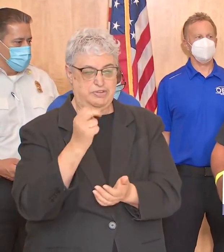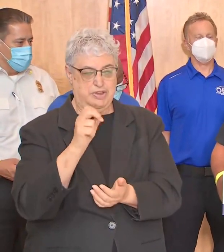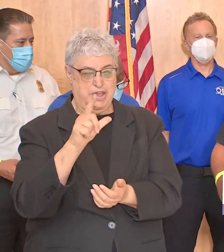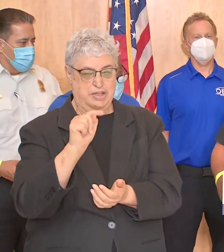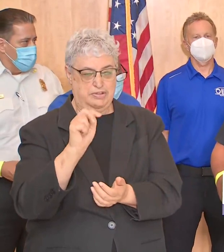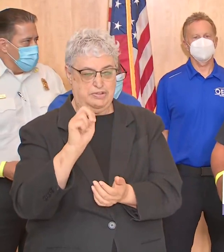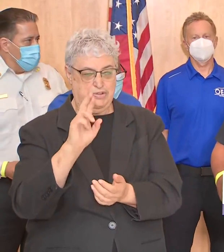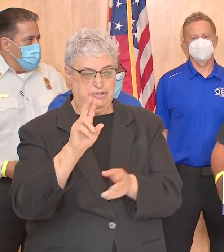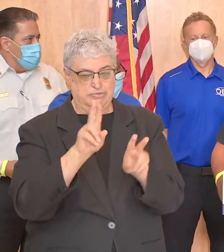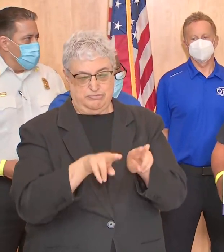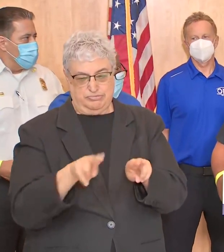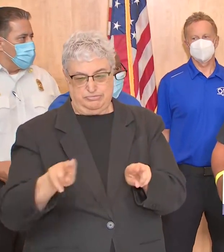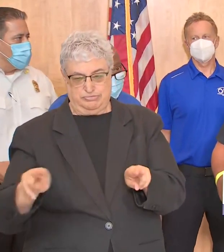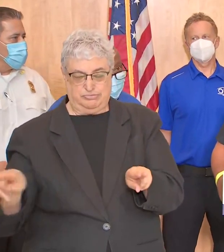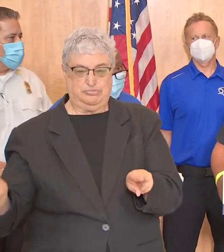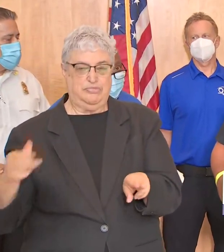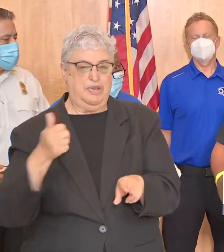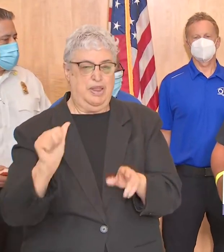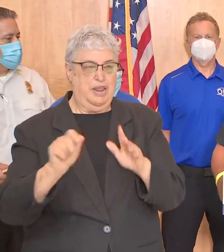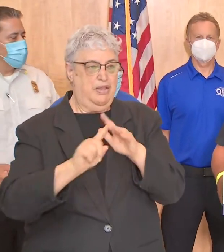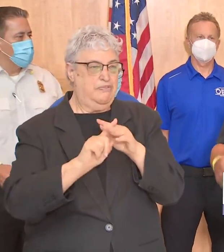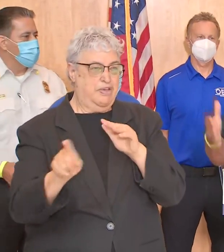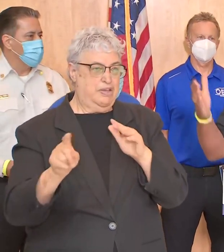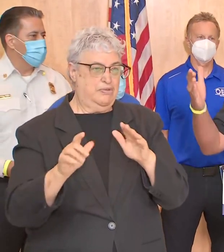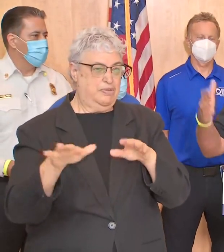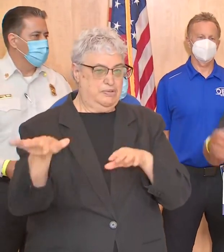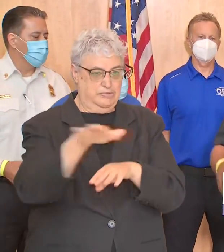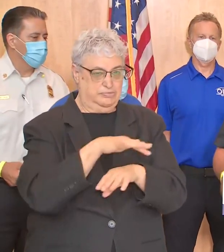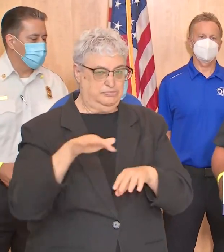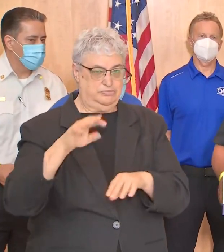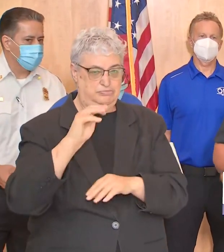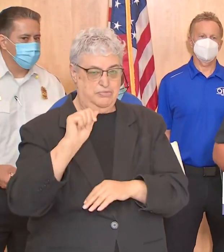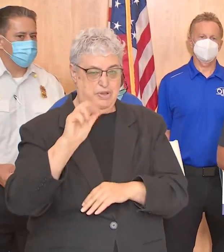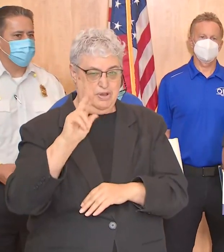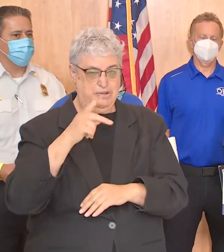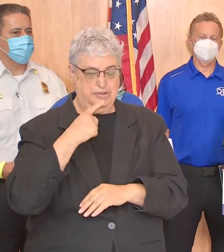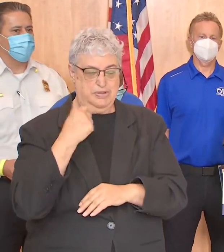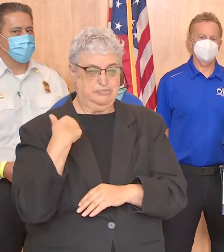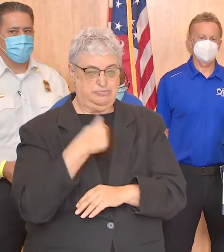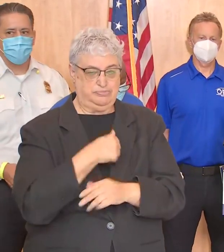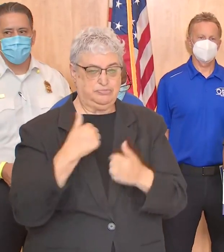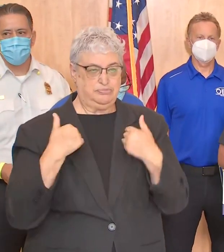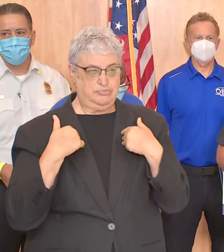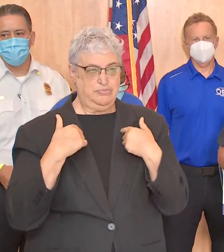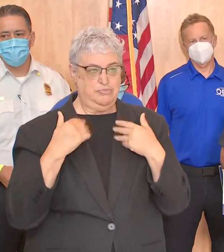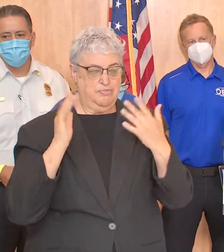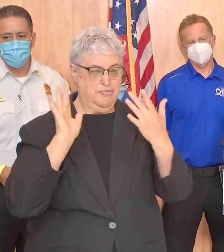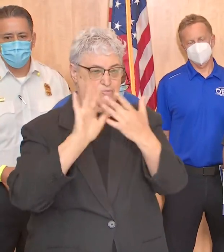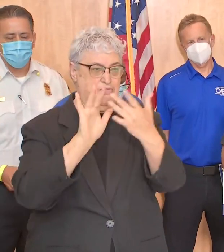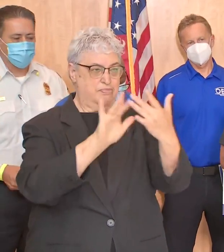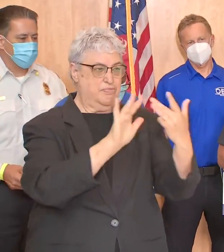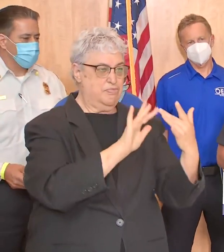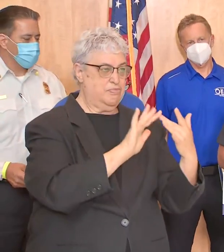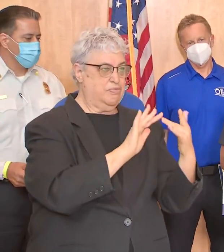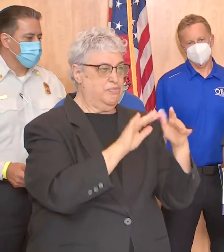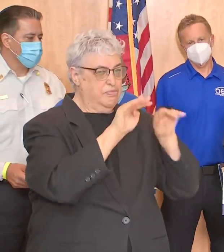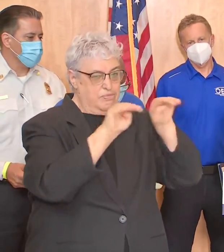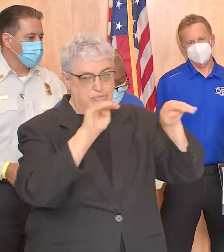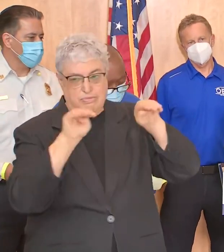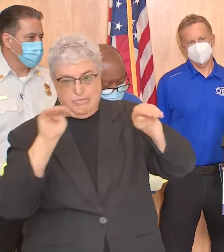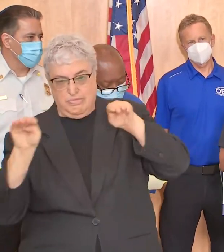shelters and any other evacuation location and i'm like mark said we do have our outreach teams that are out and about